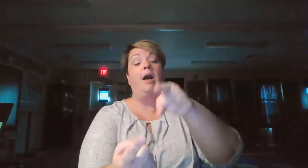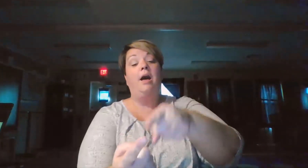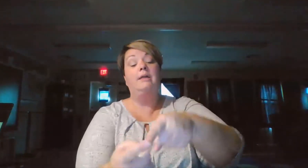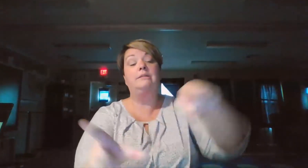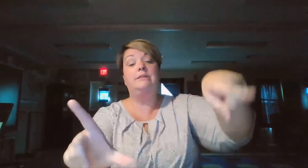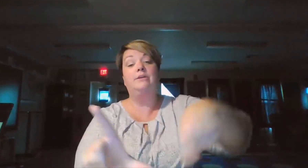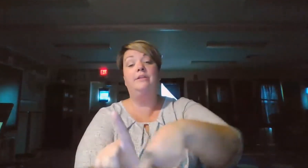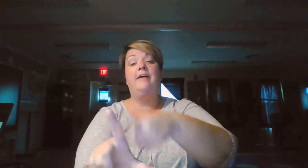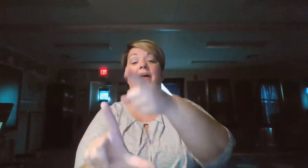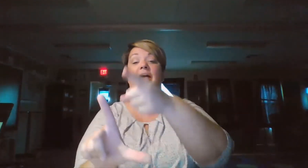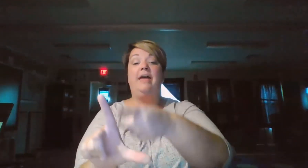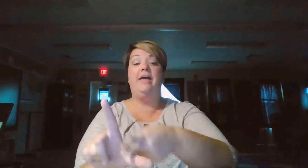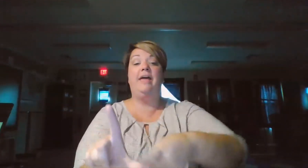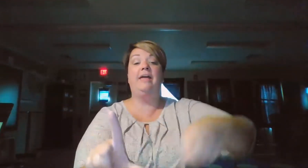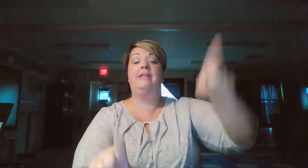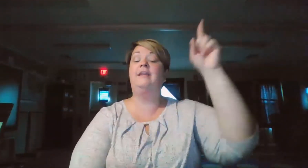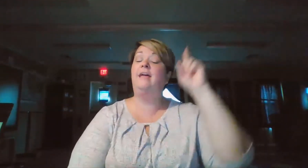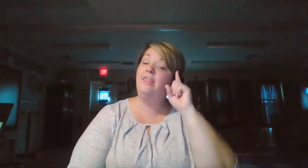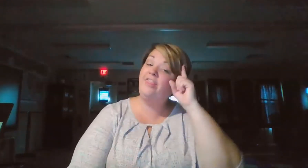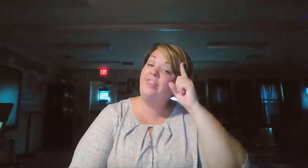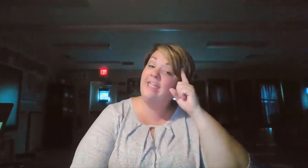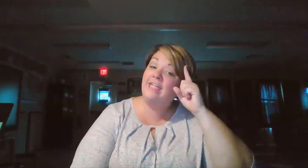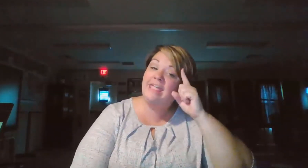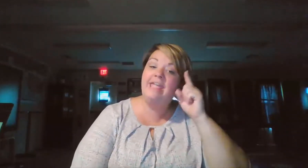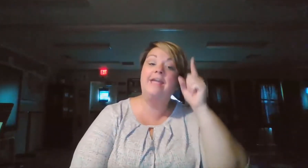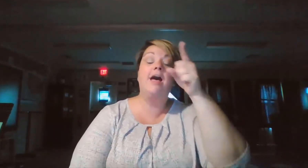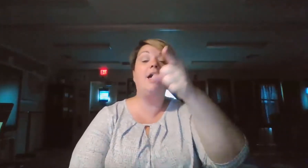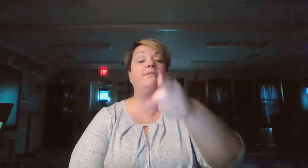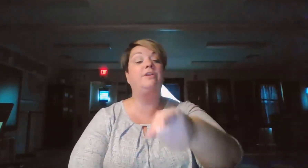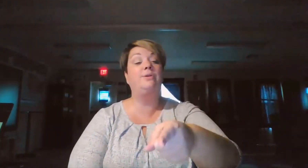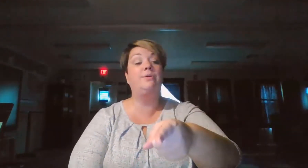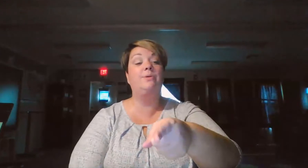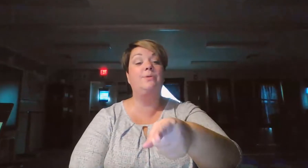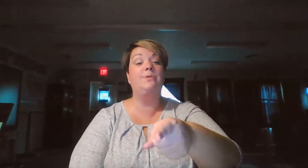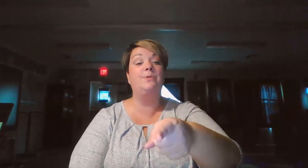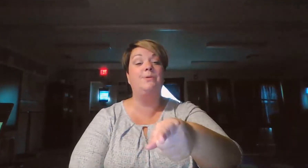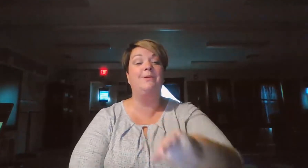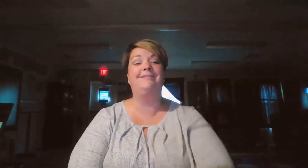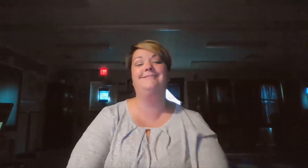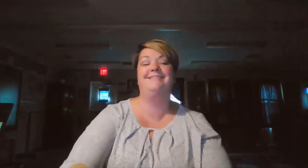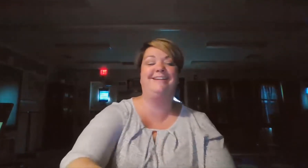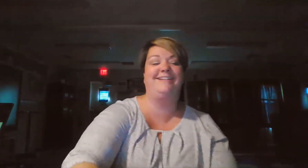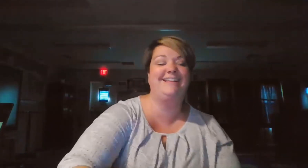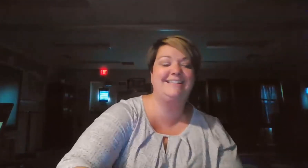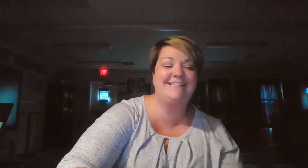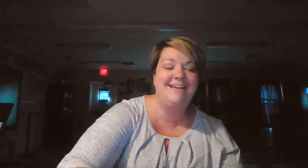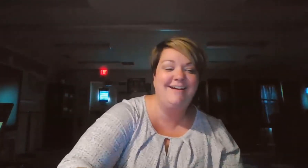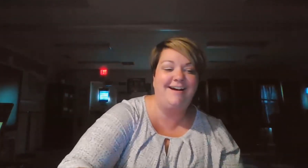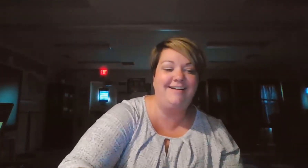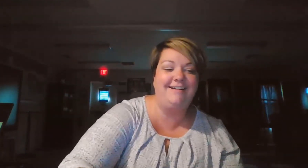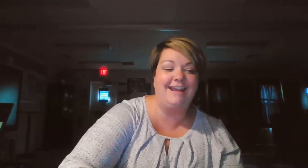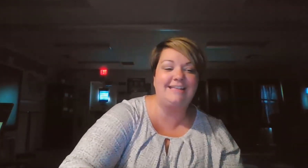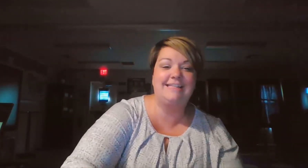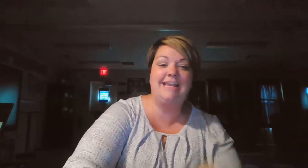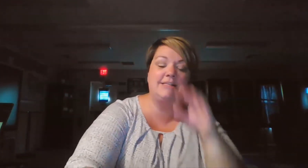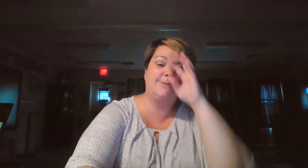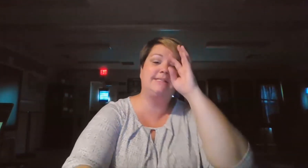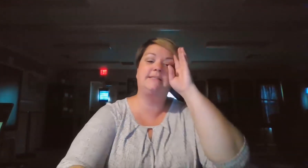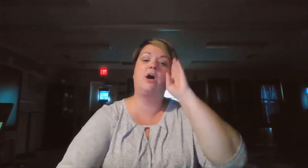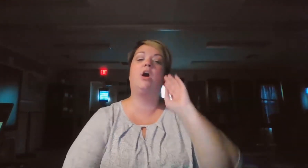Until then. Thinking of you. There it is. All right. So the next one says, are